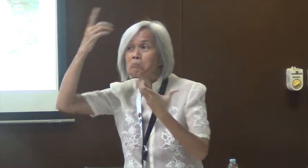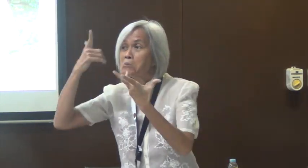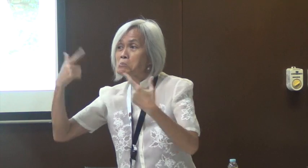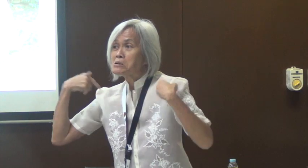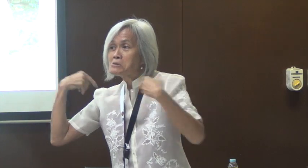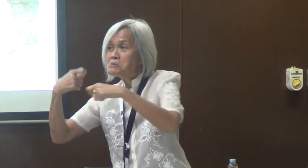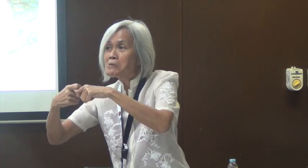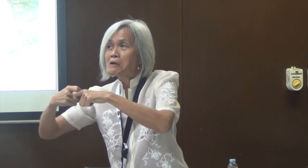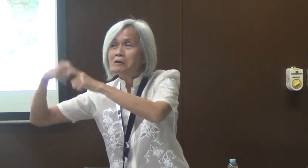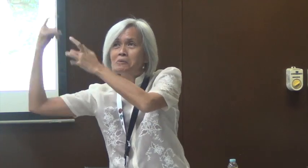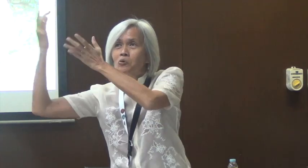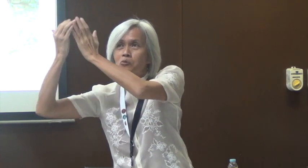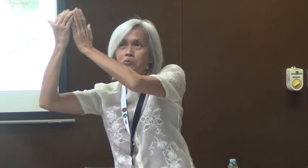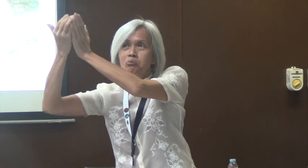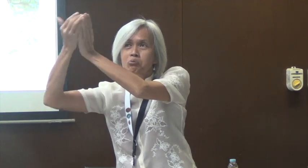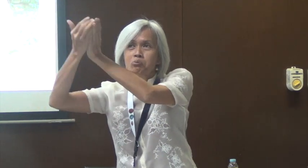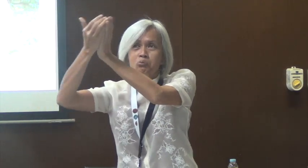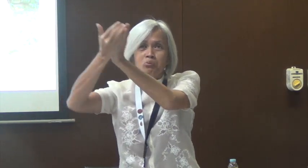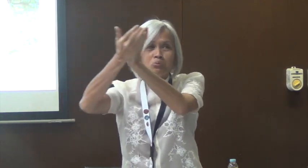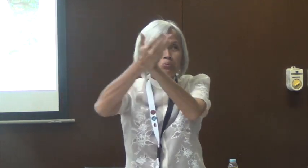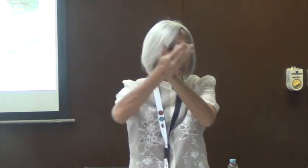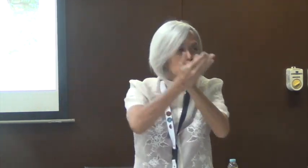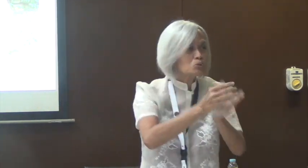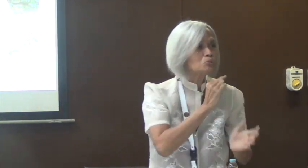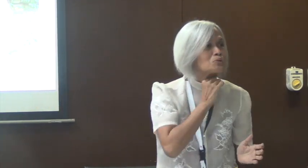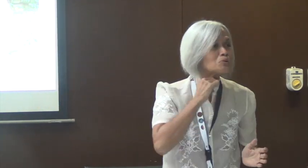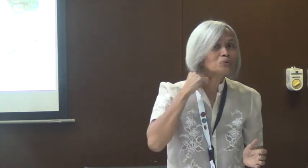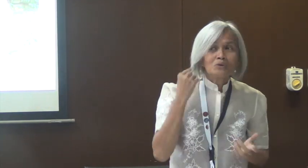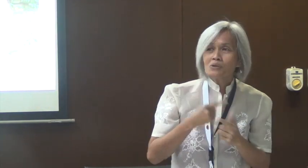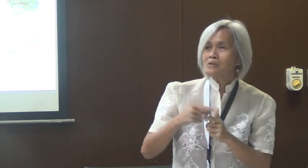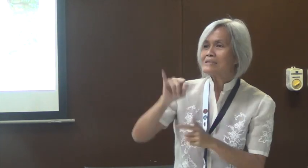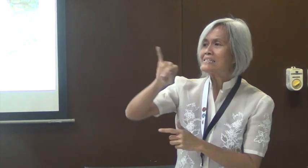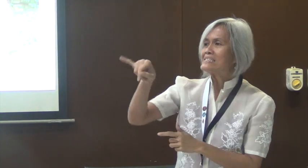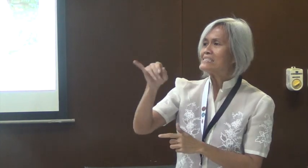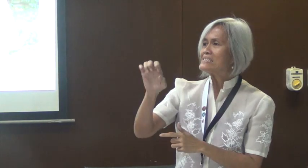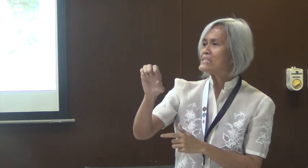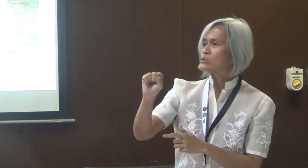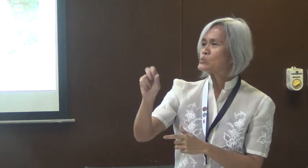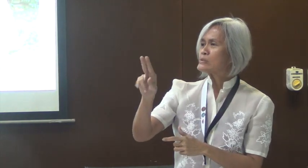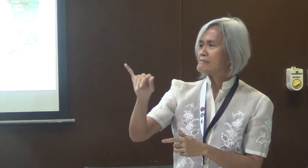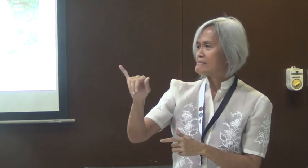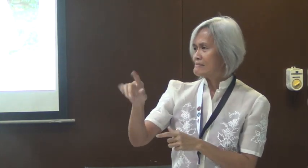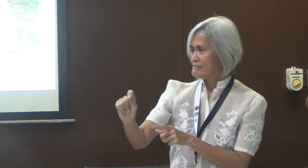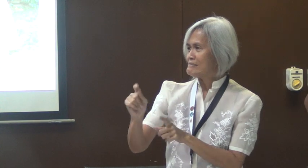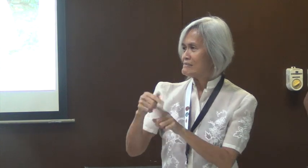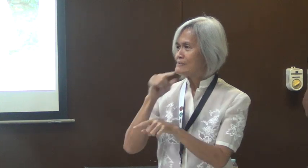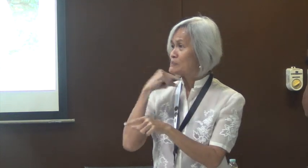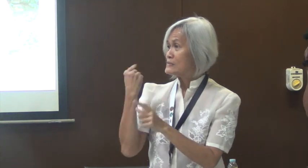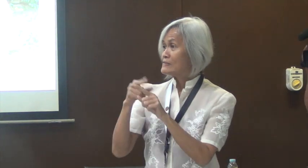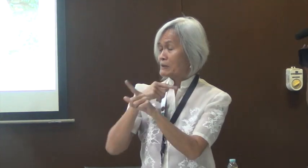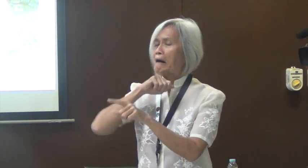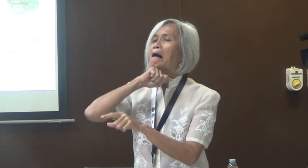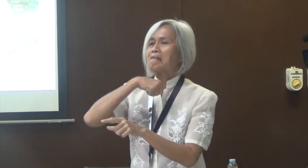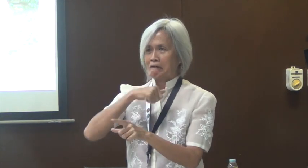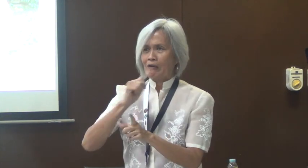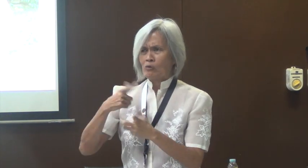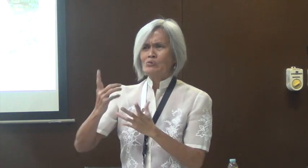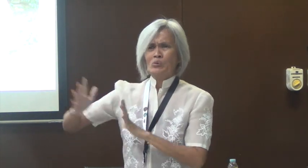language studies that, you know, people from Europe, priests, priests, priors of Jesuits, actually,